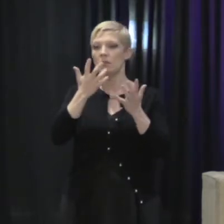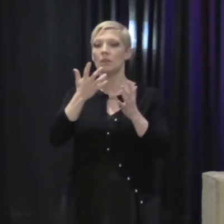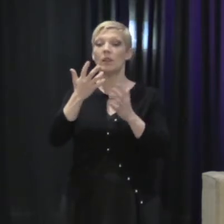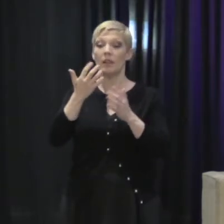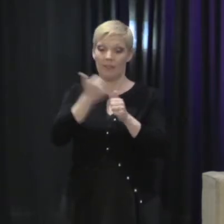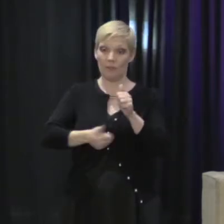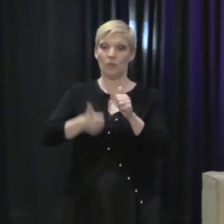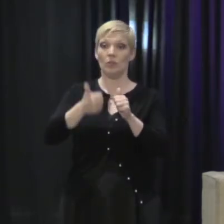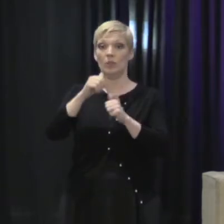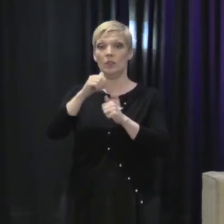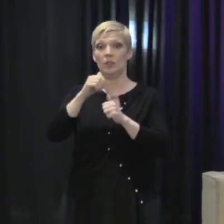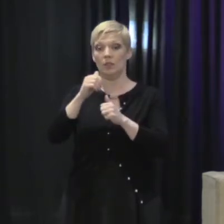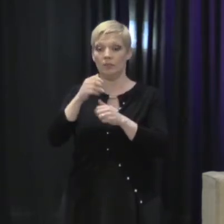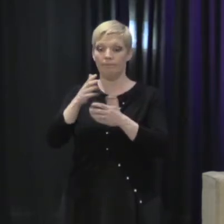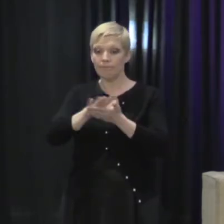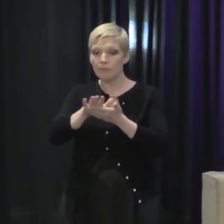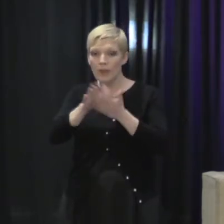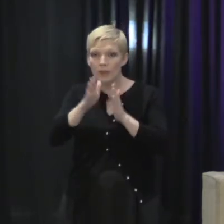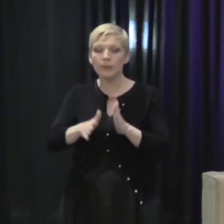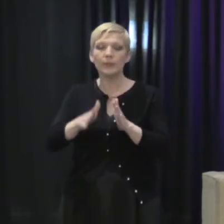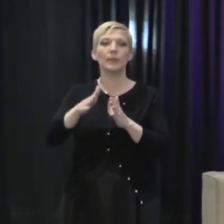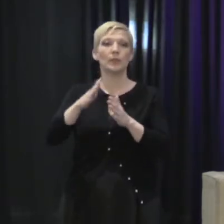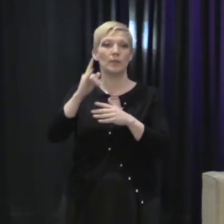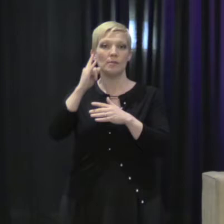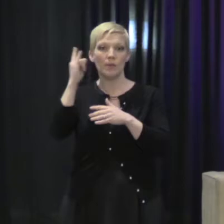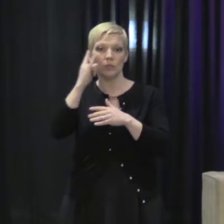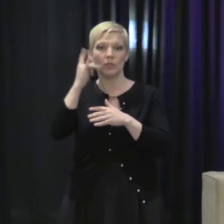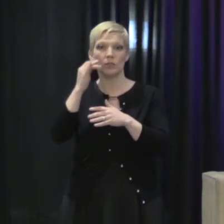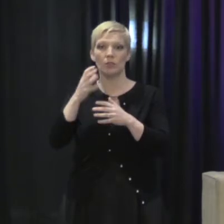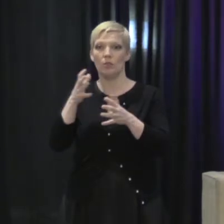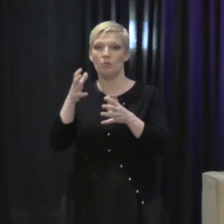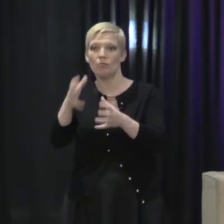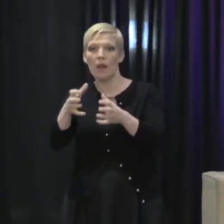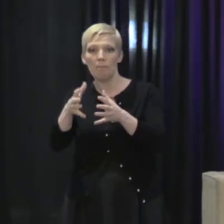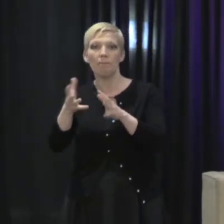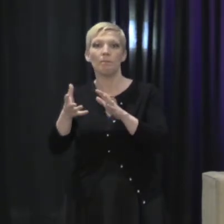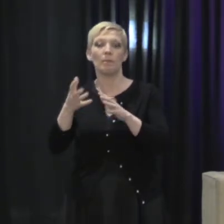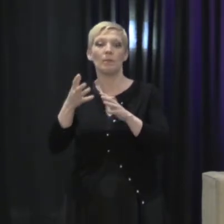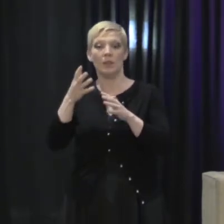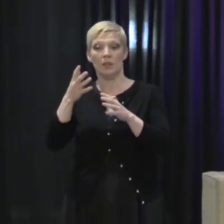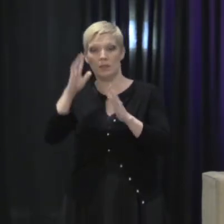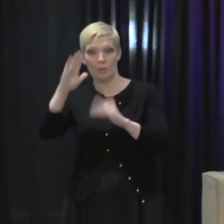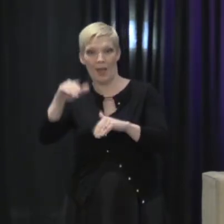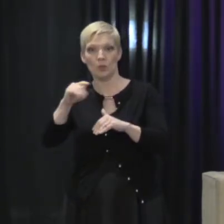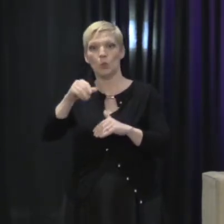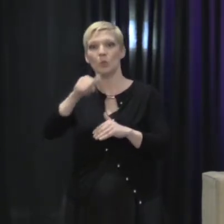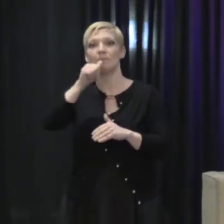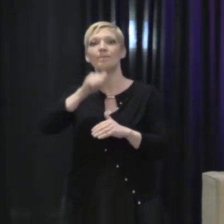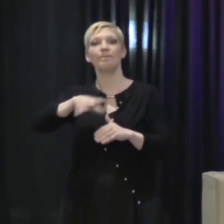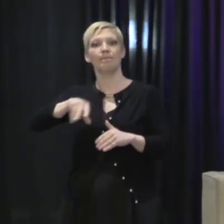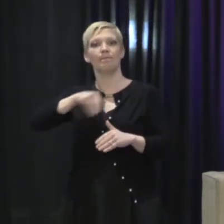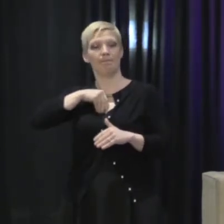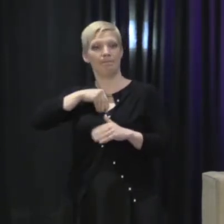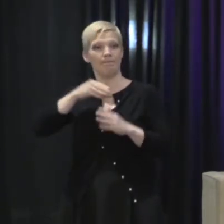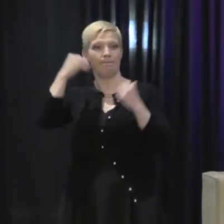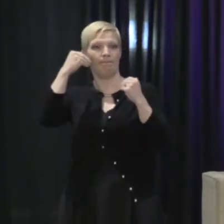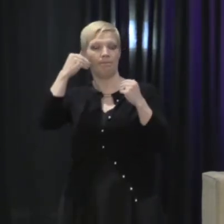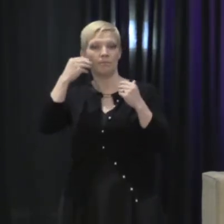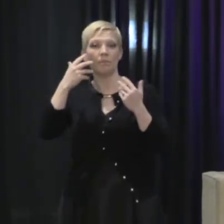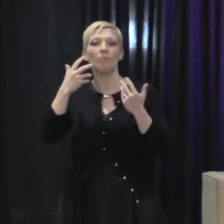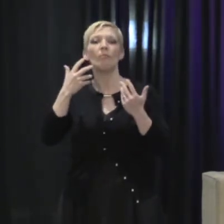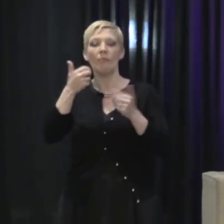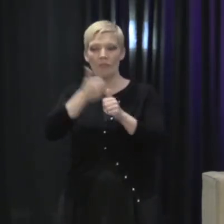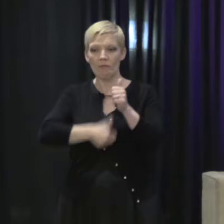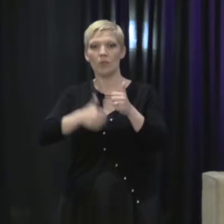in a building with a predatory supervisor, every waitress grabbed by a customer and expected to take it with a smile, every garment and